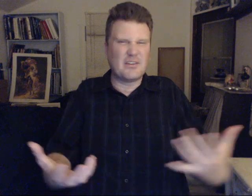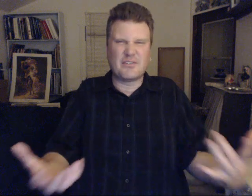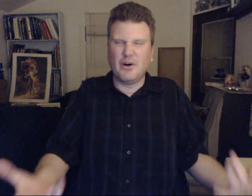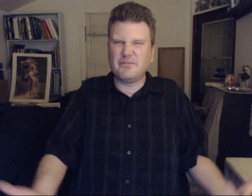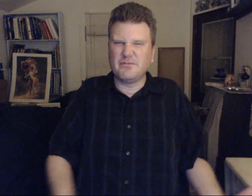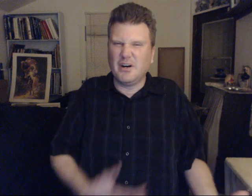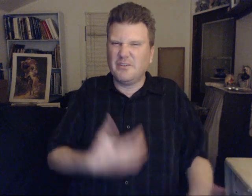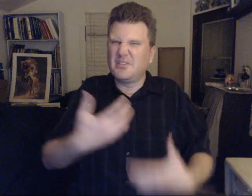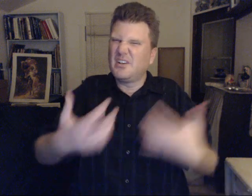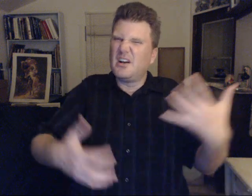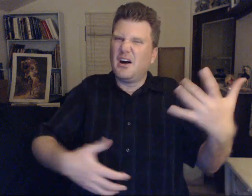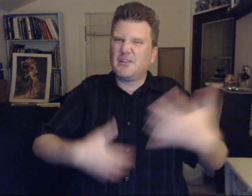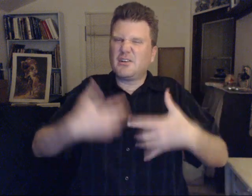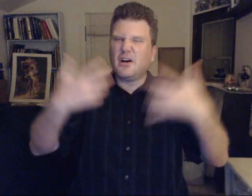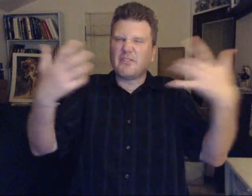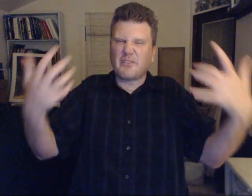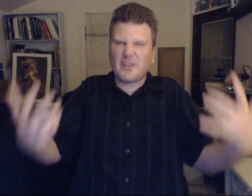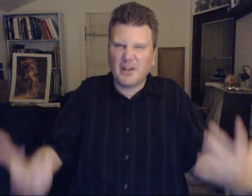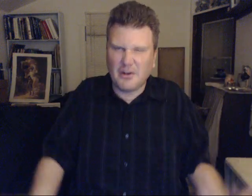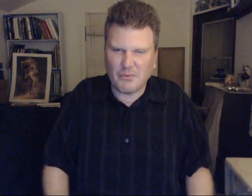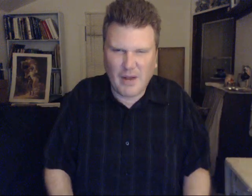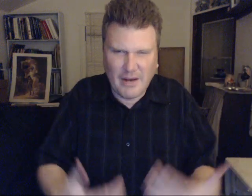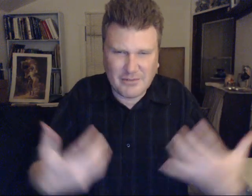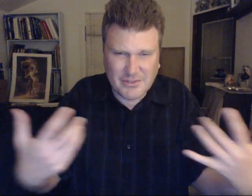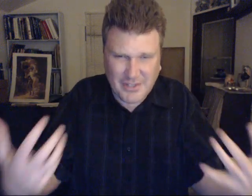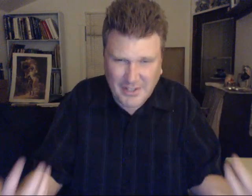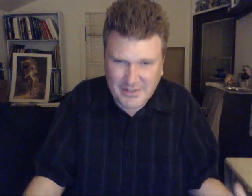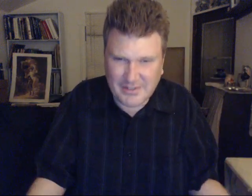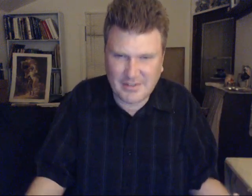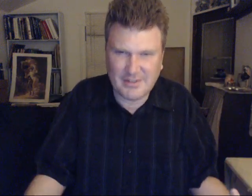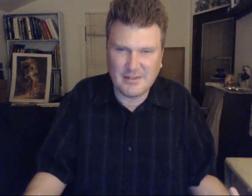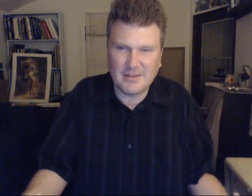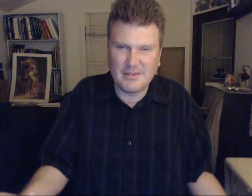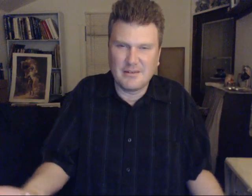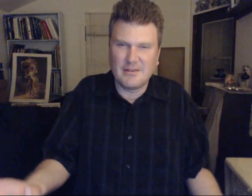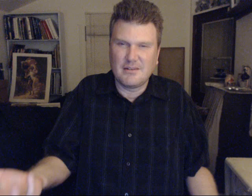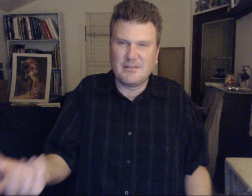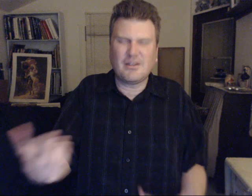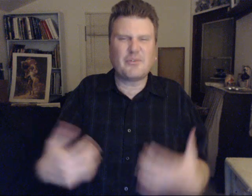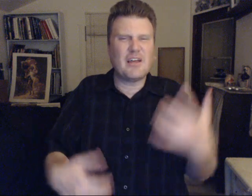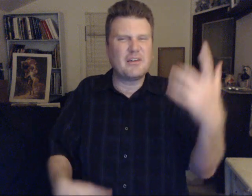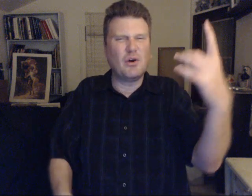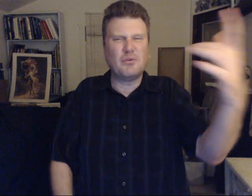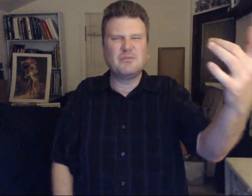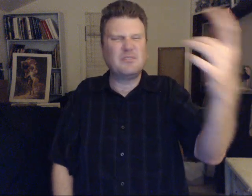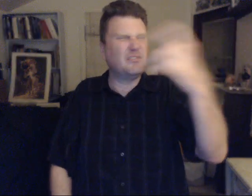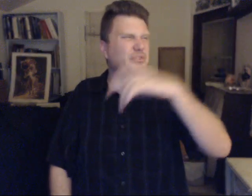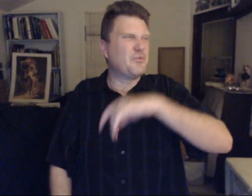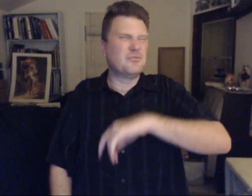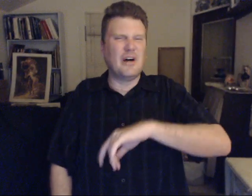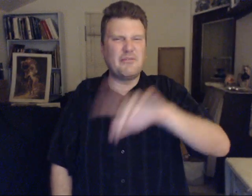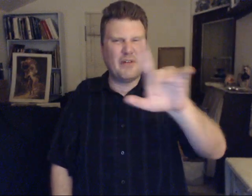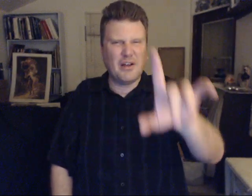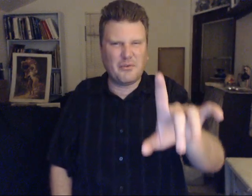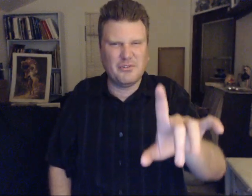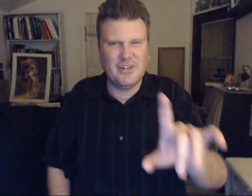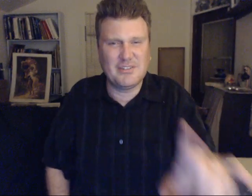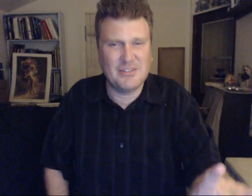self love. Uncovering it. Unraveling it. Some can't go. Through life. Without a relationship.